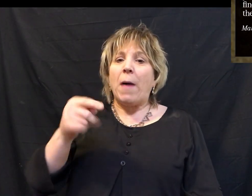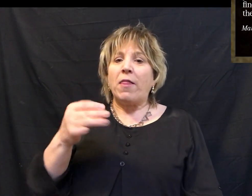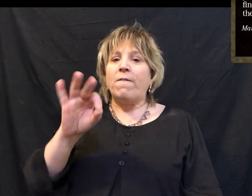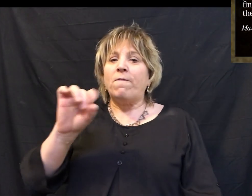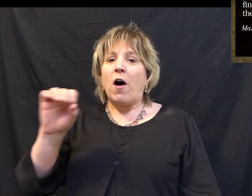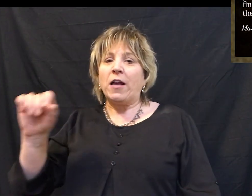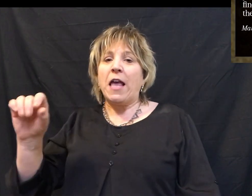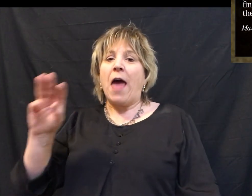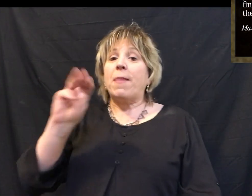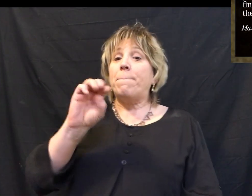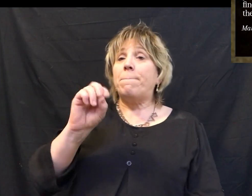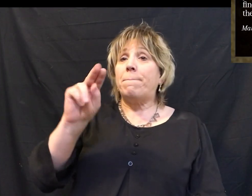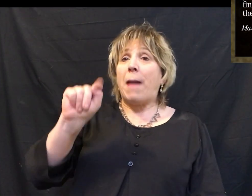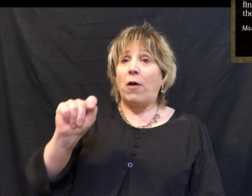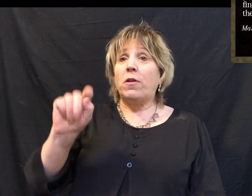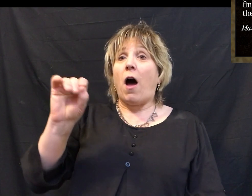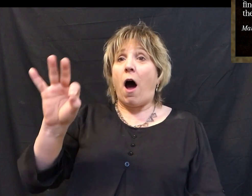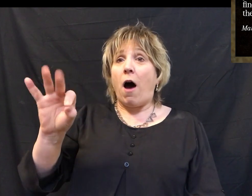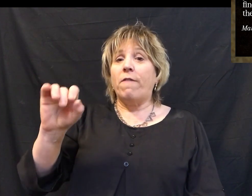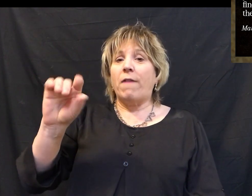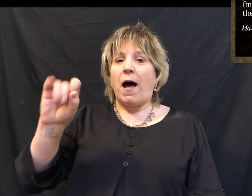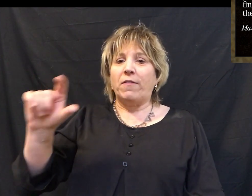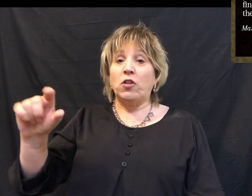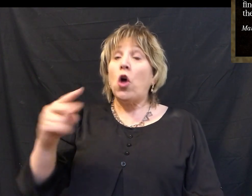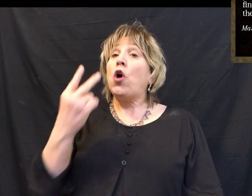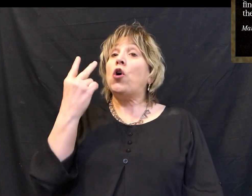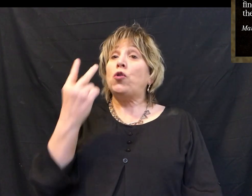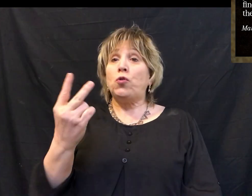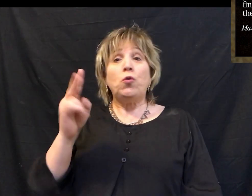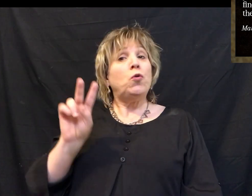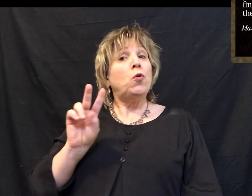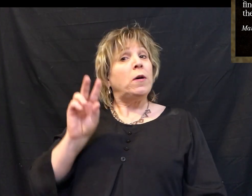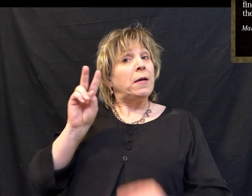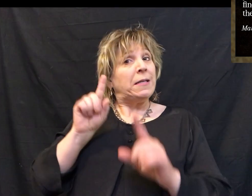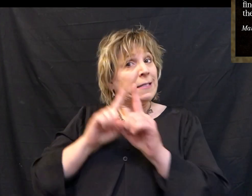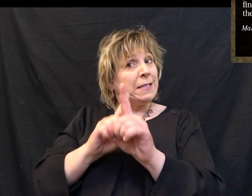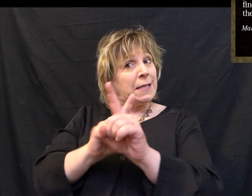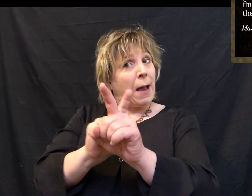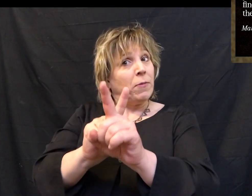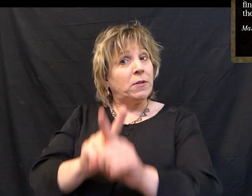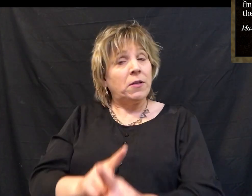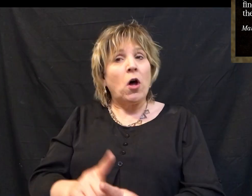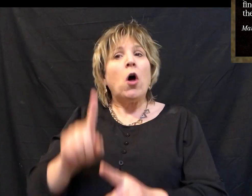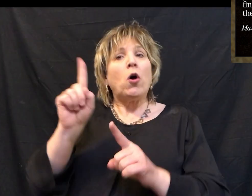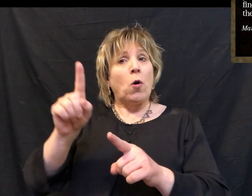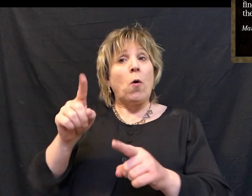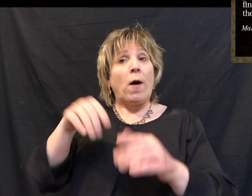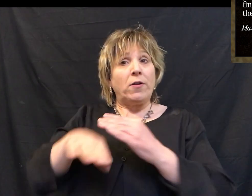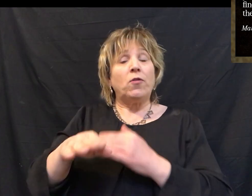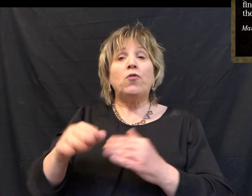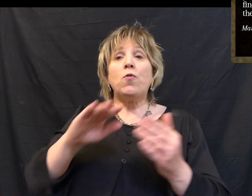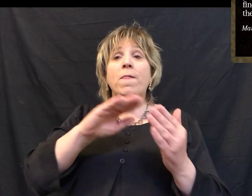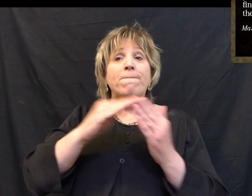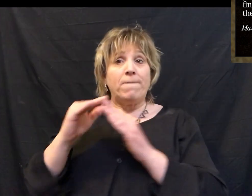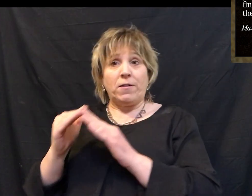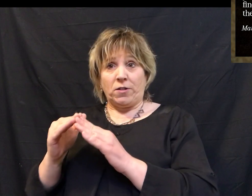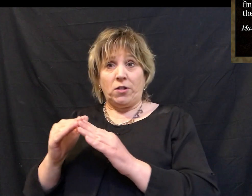Bethphagi at the Mount of Olives, Jesus then sent two disciples telling them, Go into the village ahead of you.